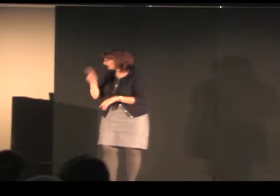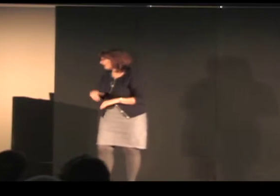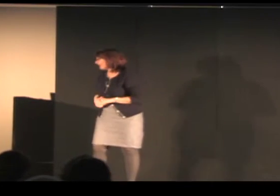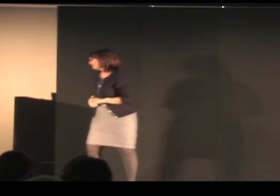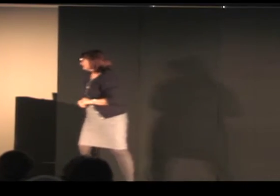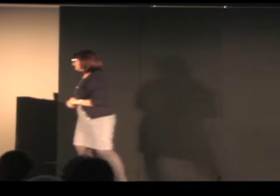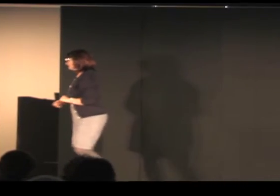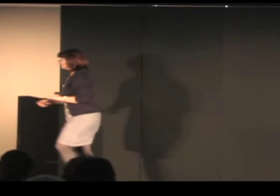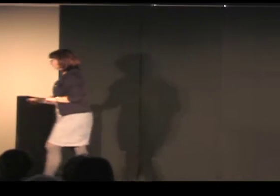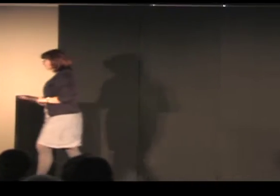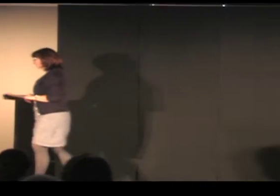Good. Thank you. you.